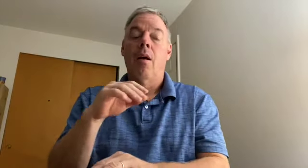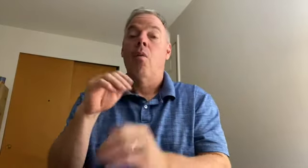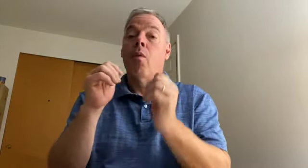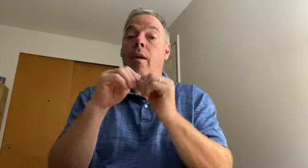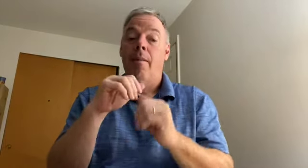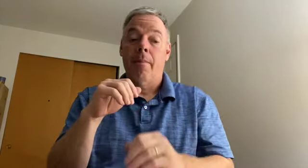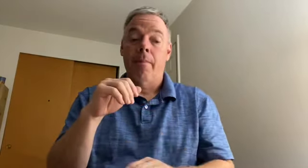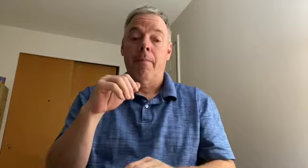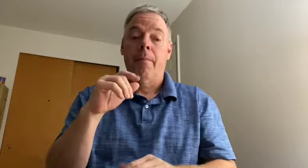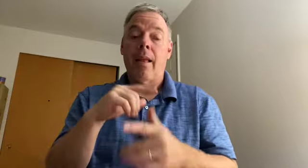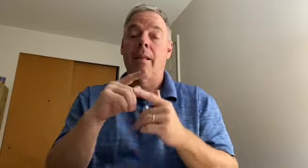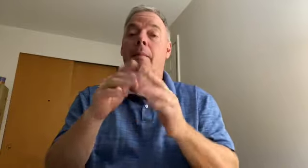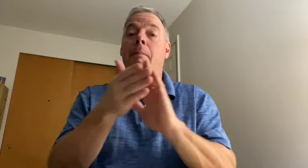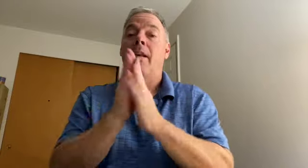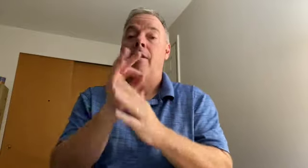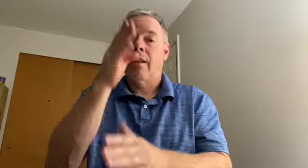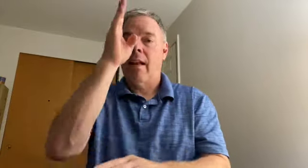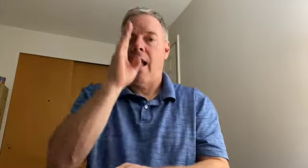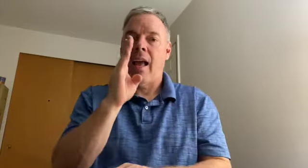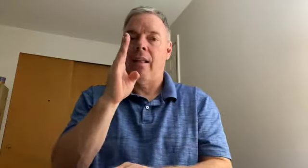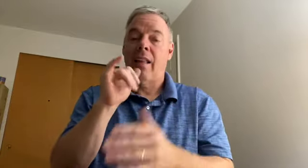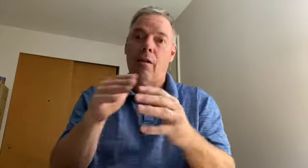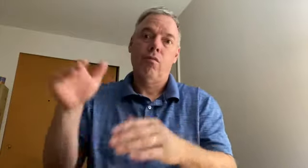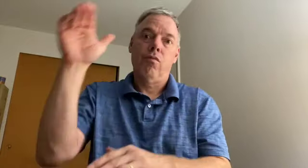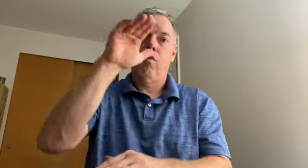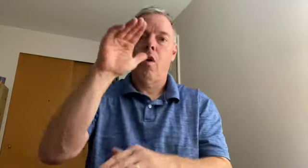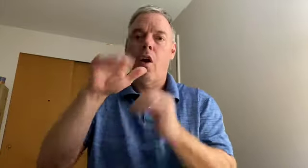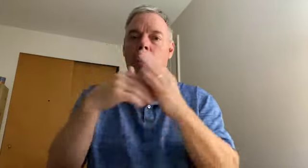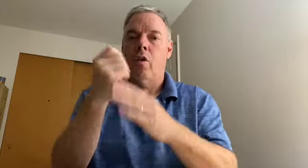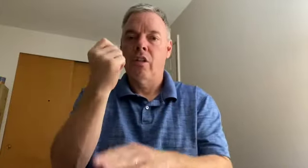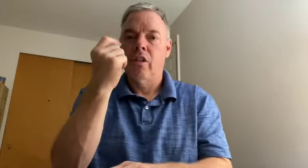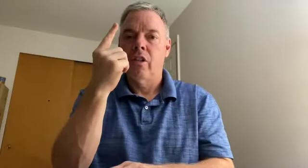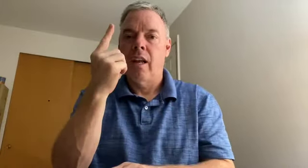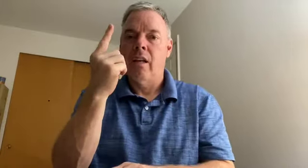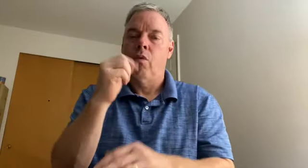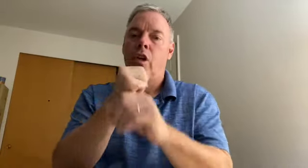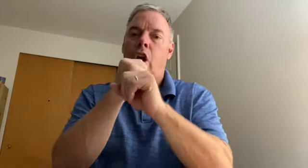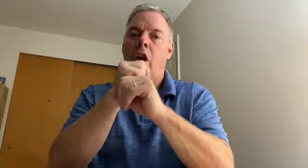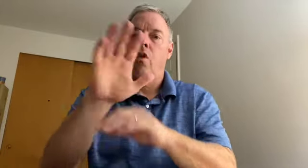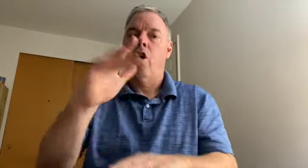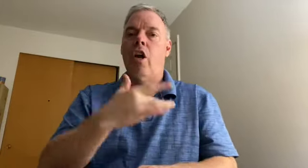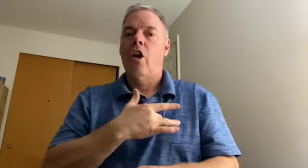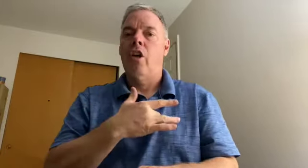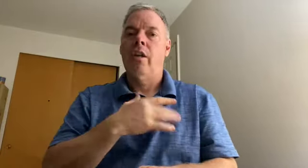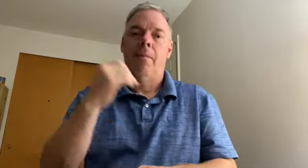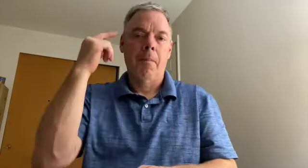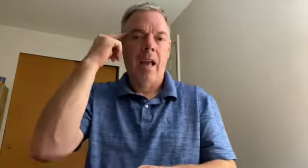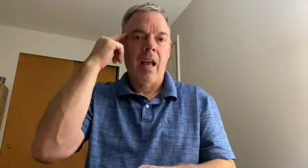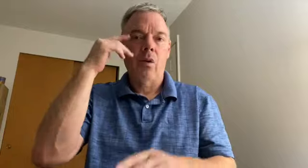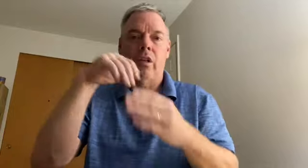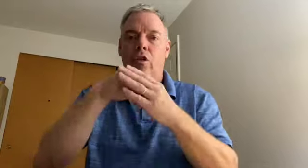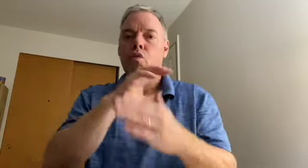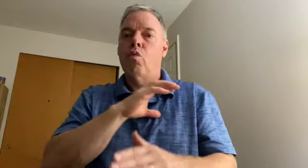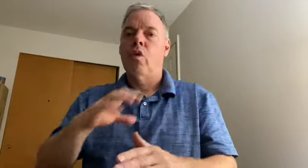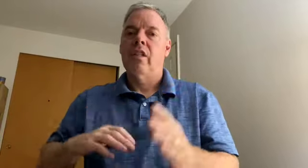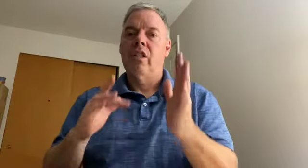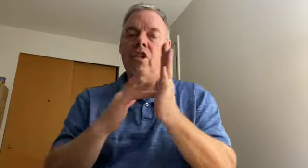make your requests known to God then the peace of God that surpasses all